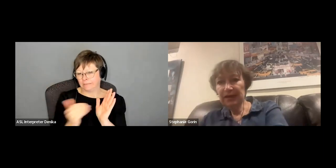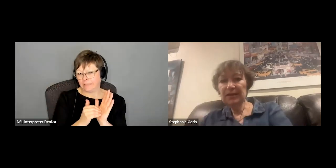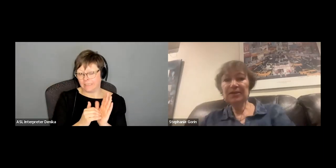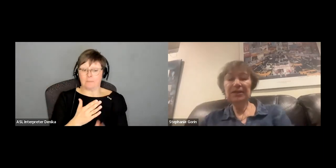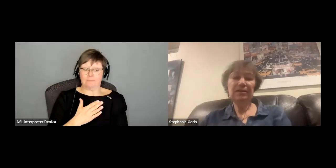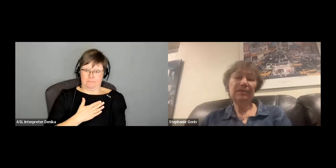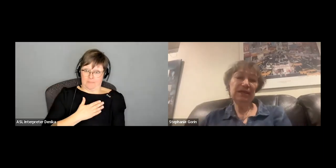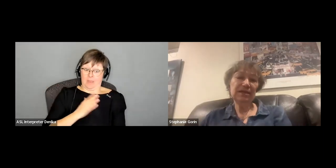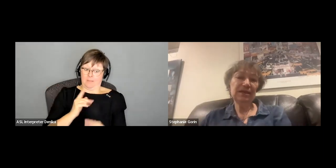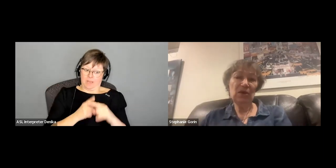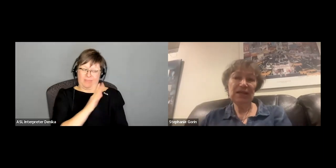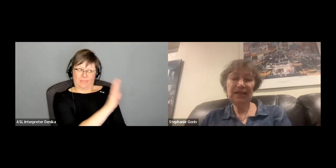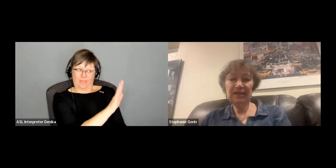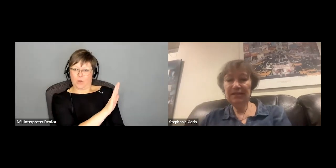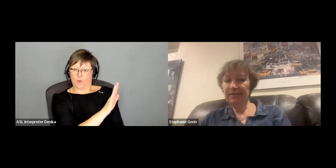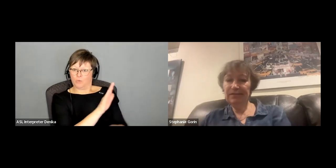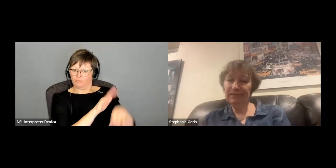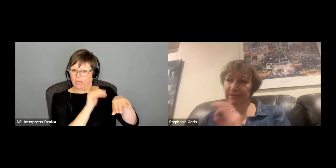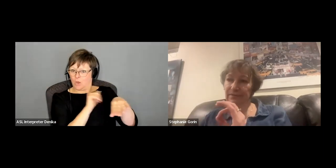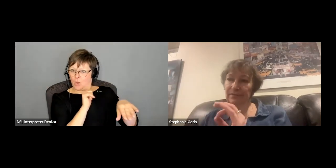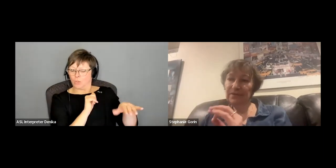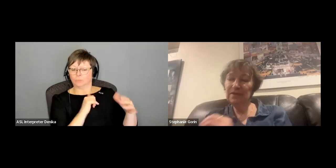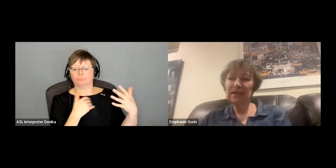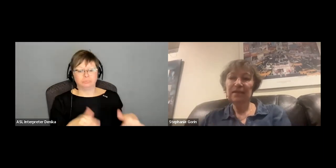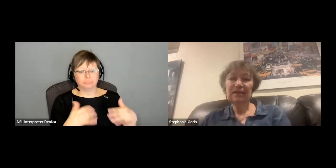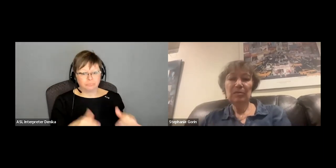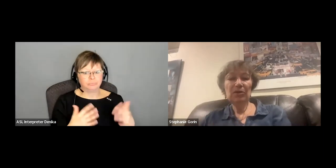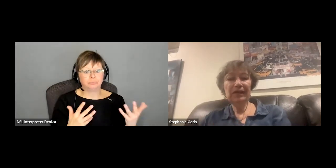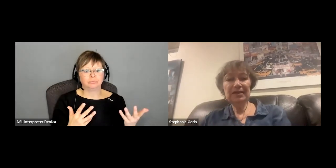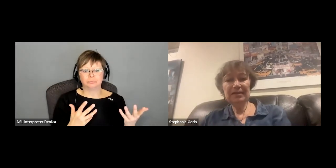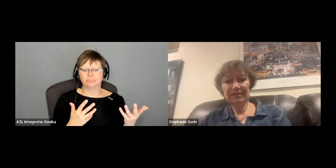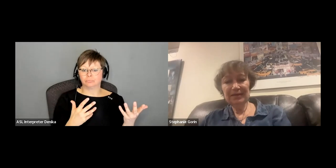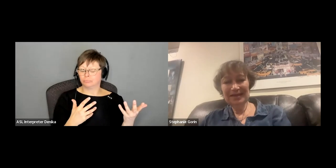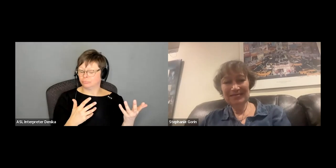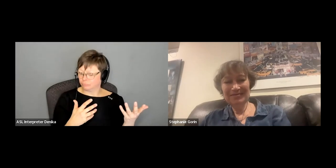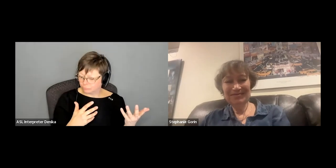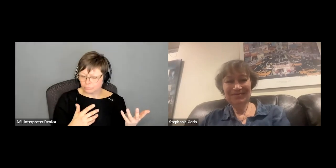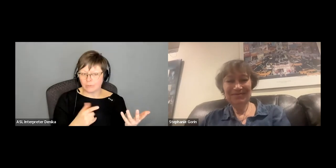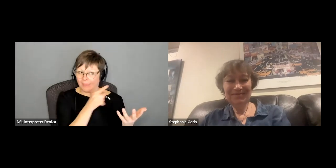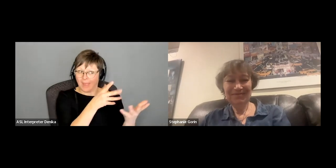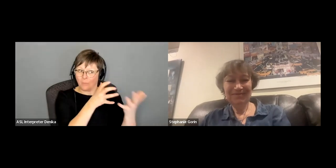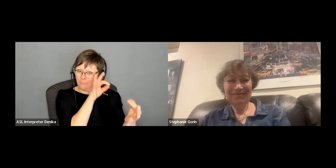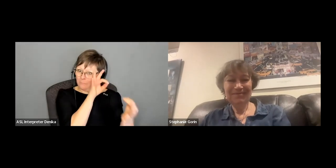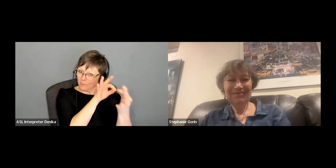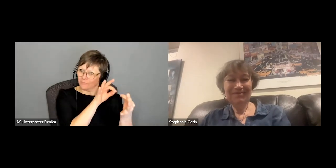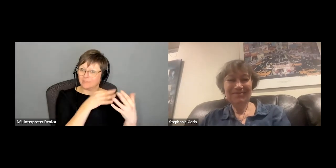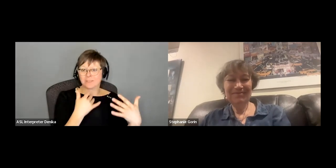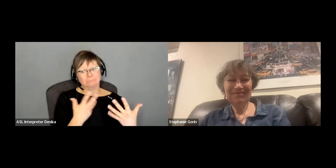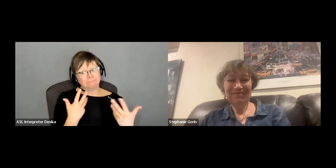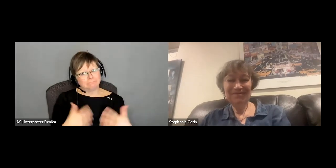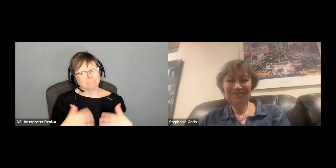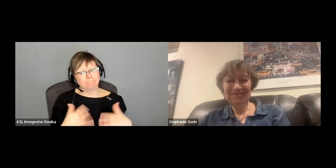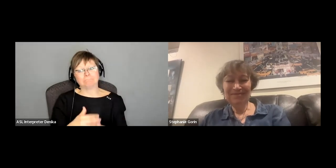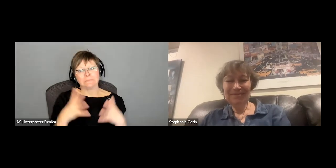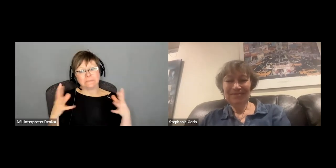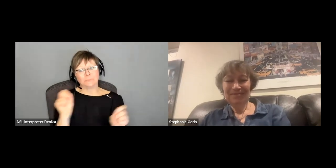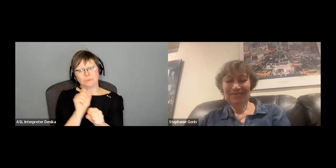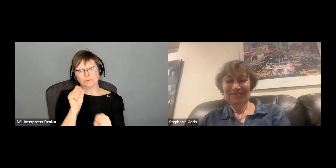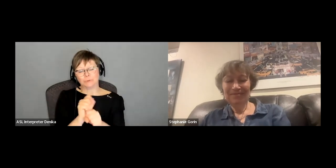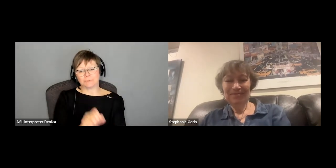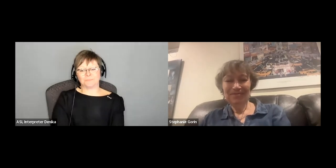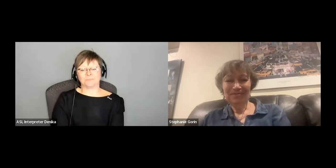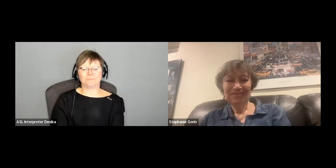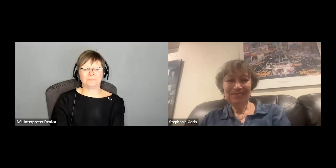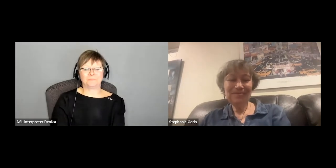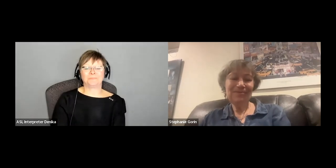then there recalls you know because they wanted it perfect uh social